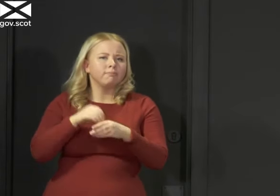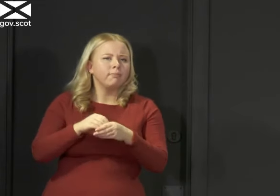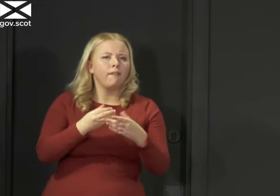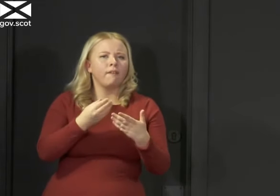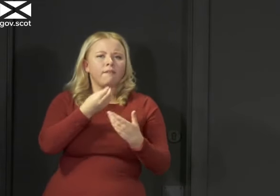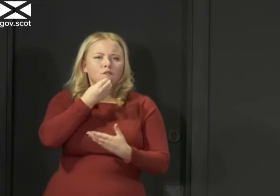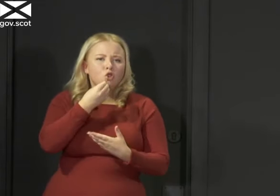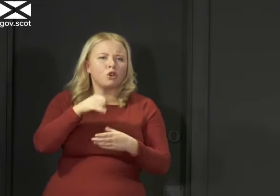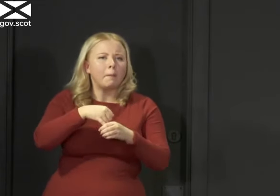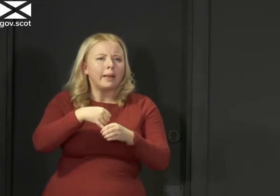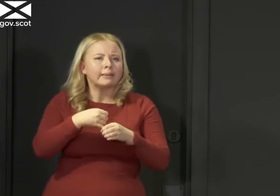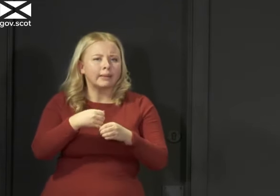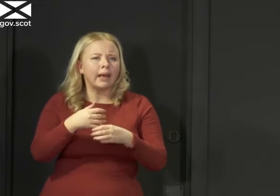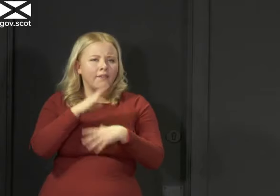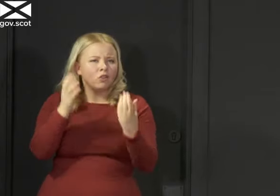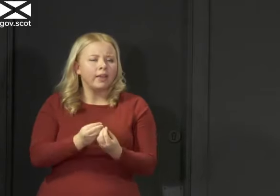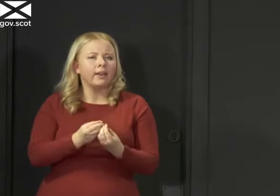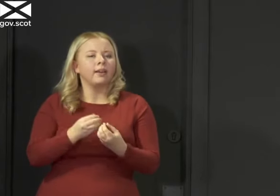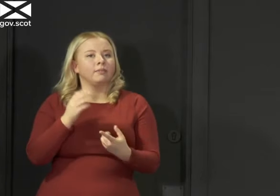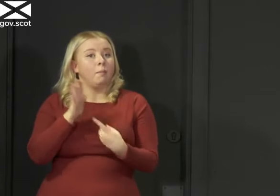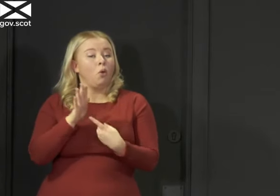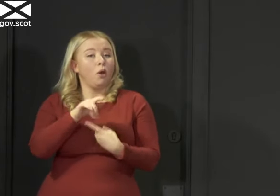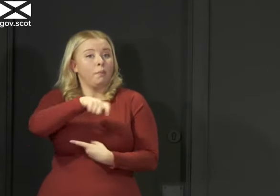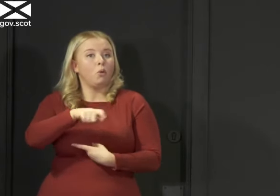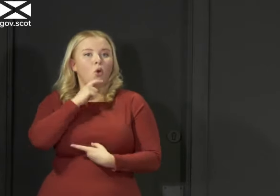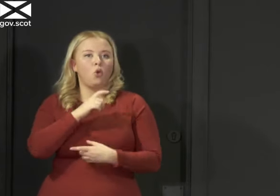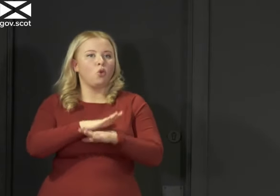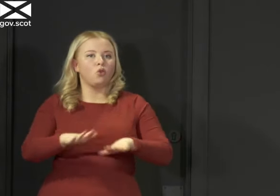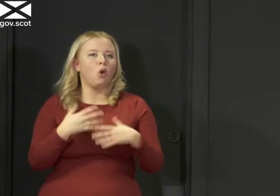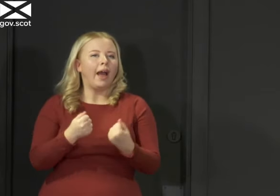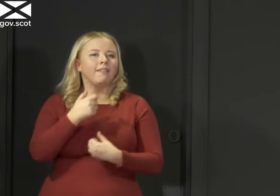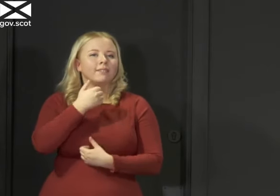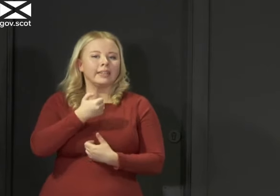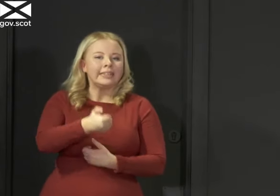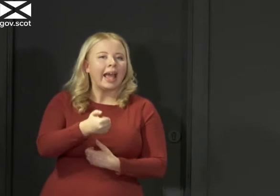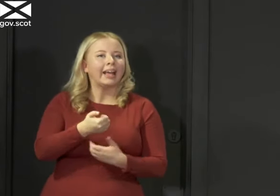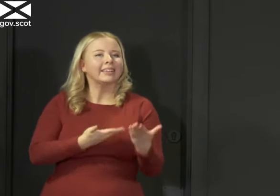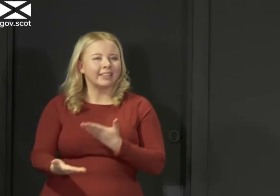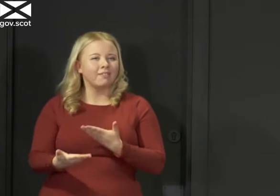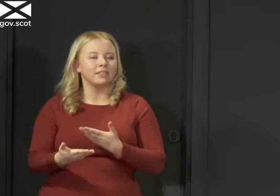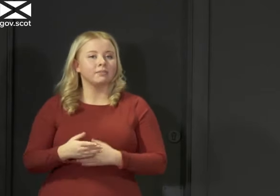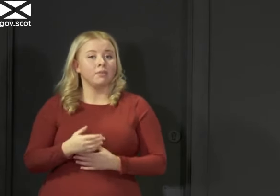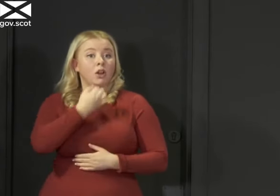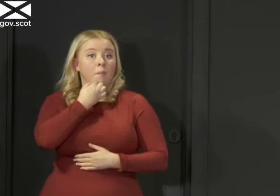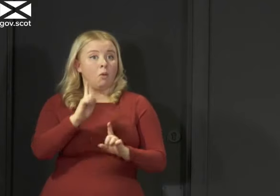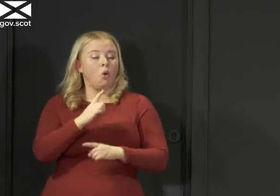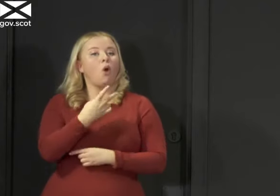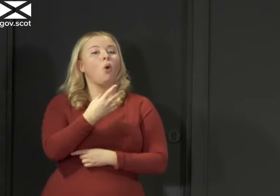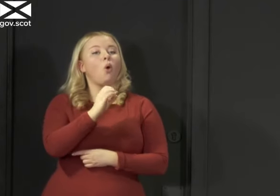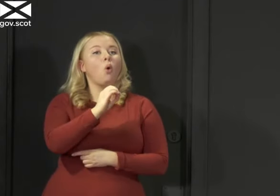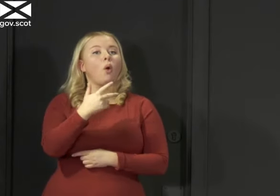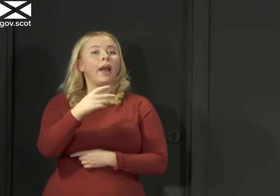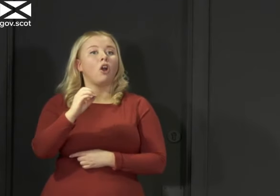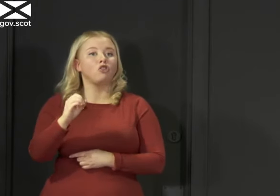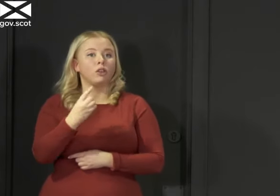deliveries. And it's particularly helpful for those who don't use the text messaging service. So the number is 0800